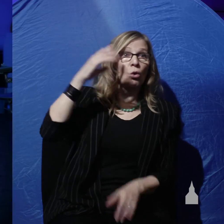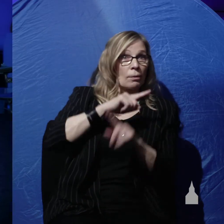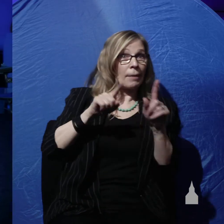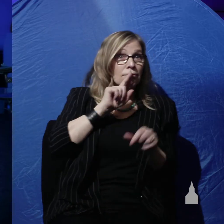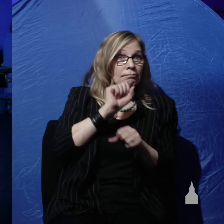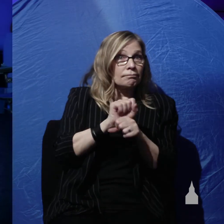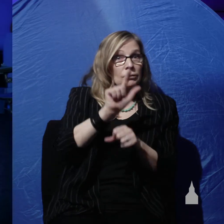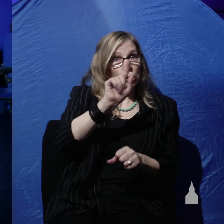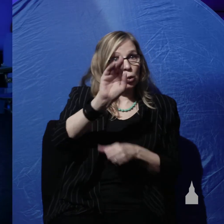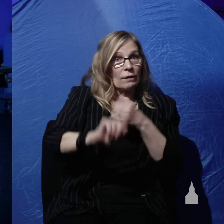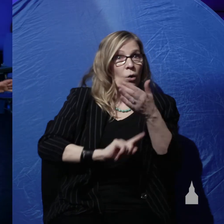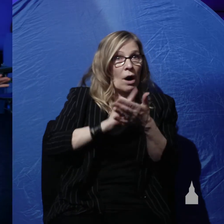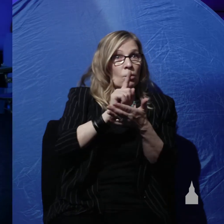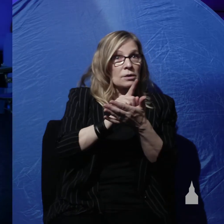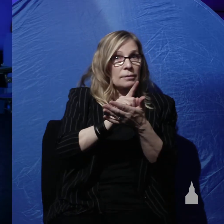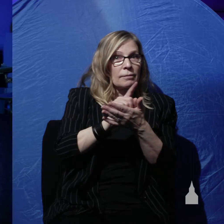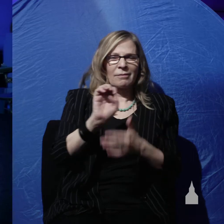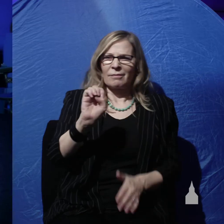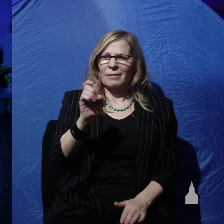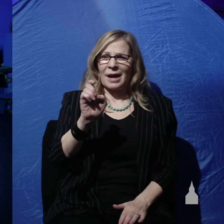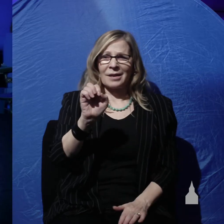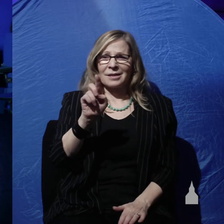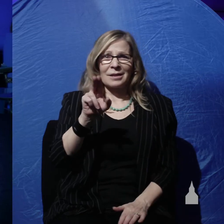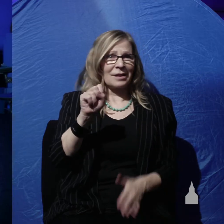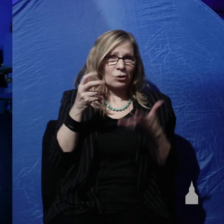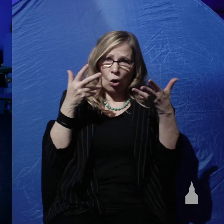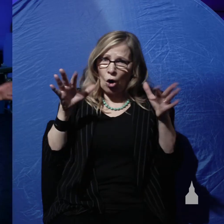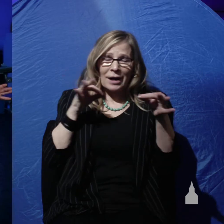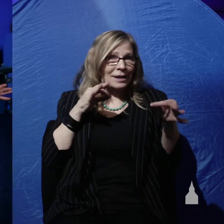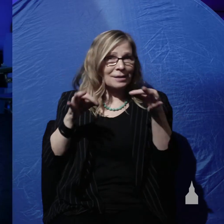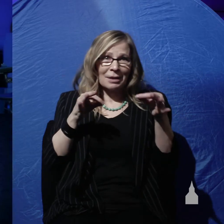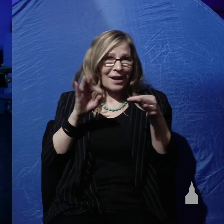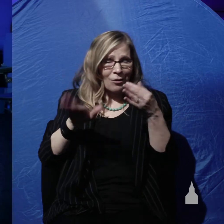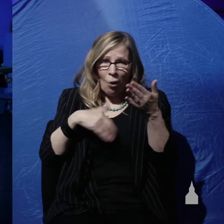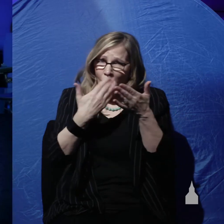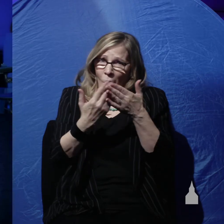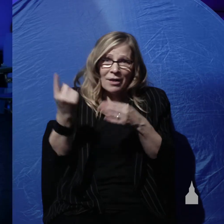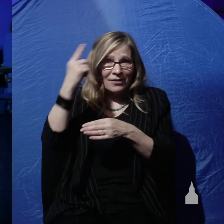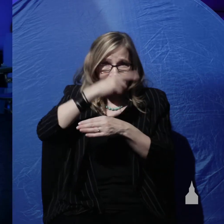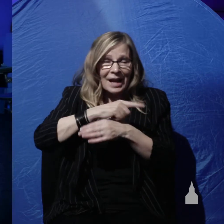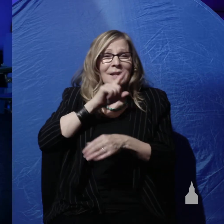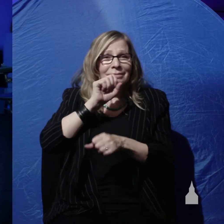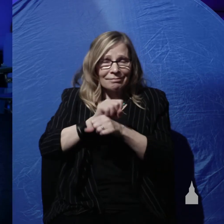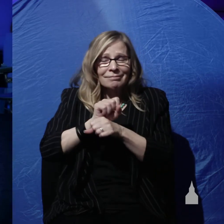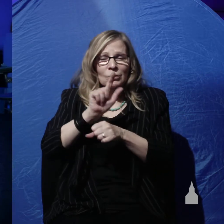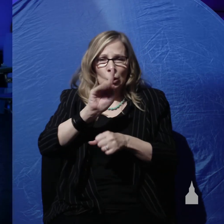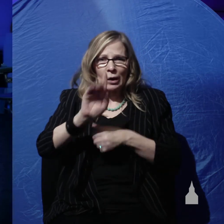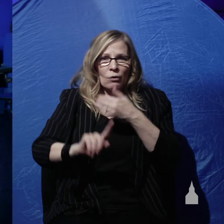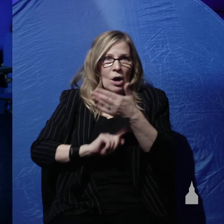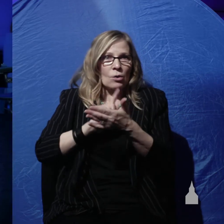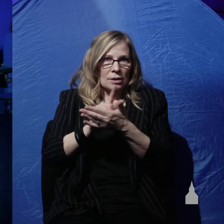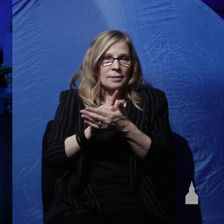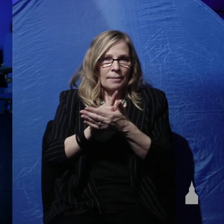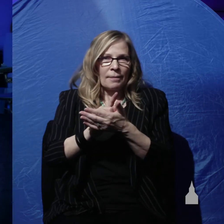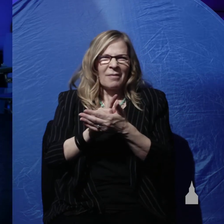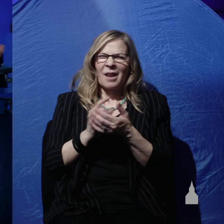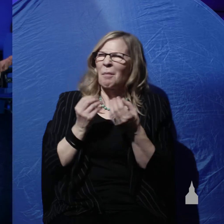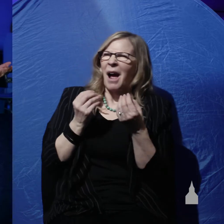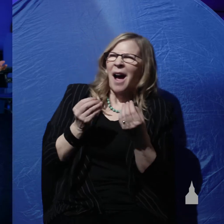days as Exodus already has told us that all of those days were literal days. Yeah, but how can you have